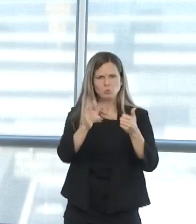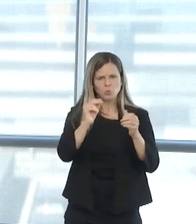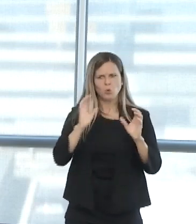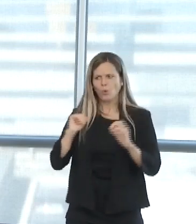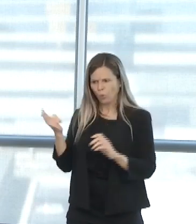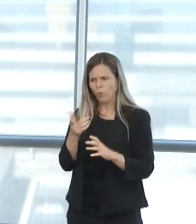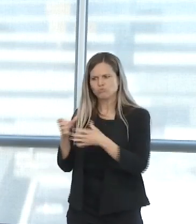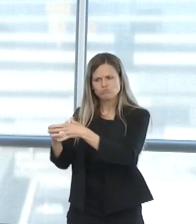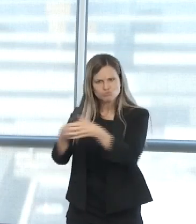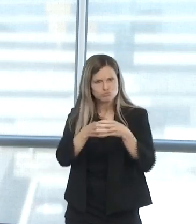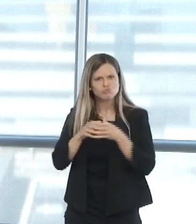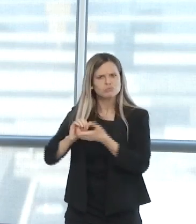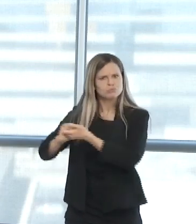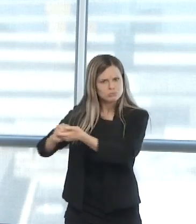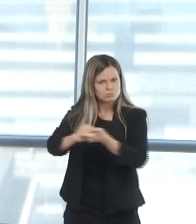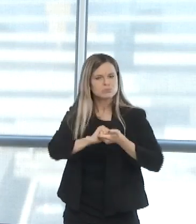today,